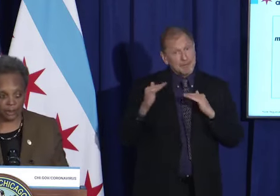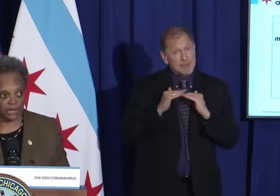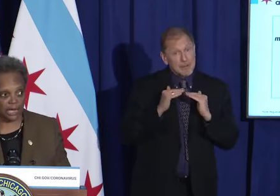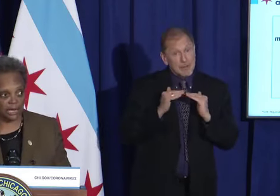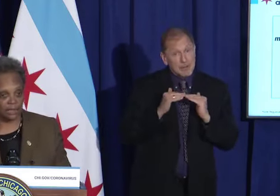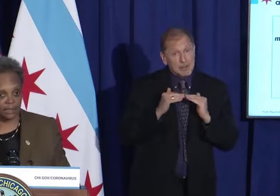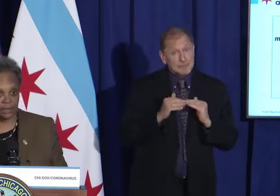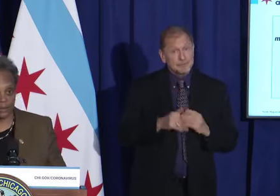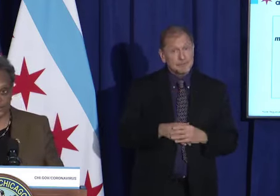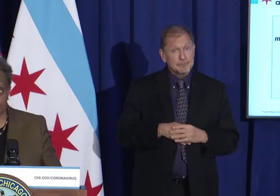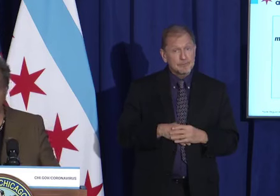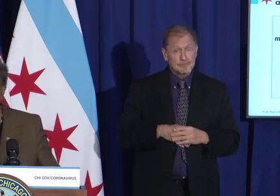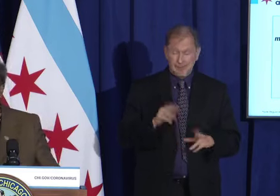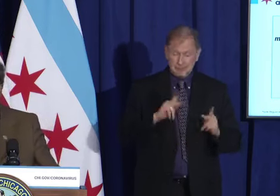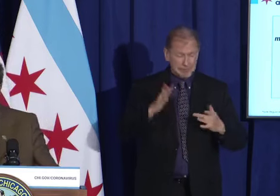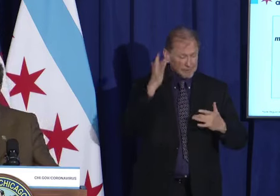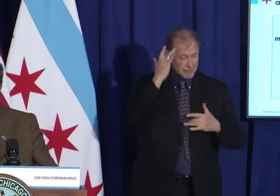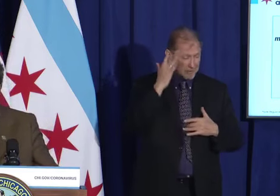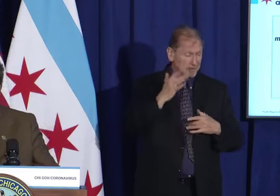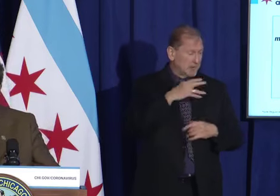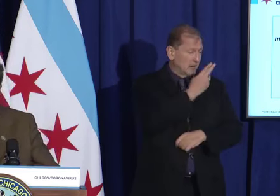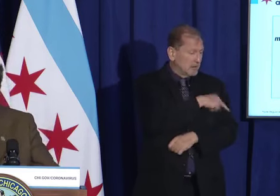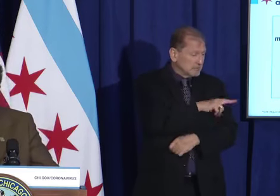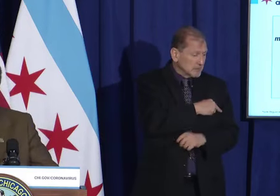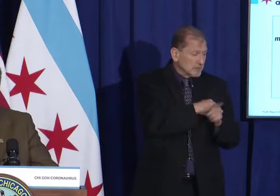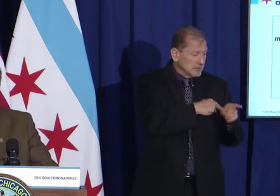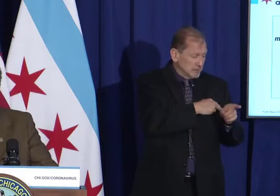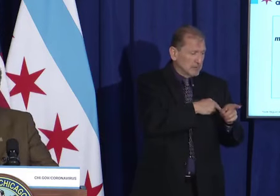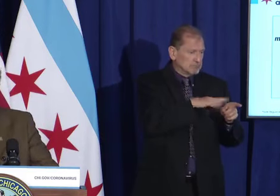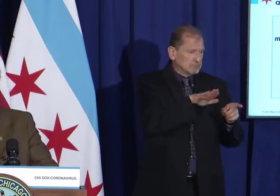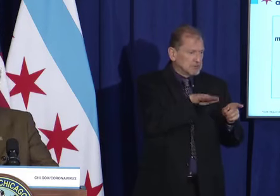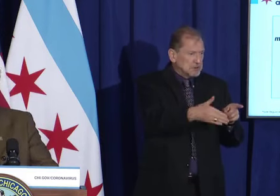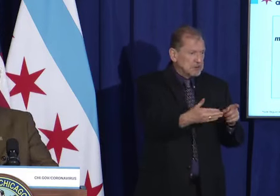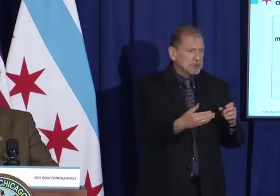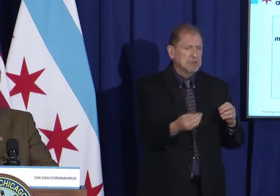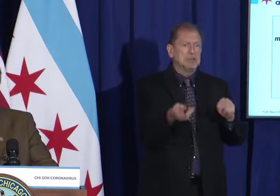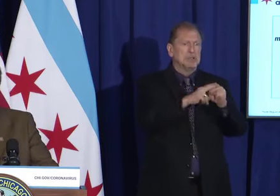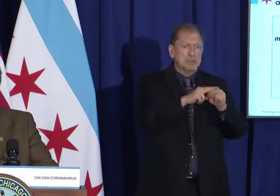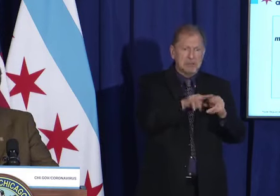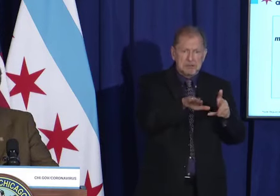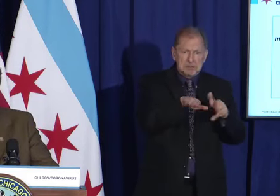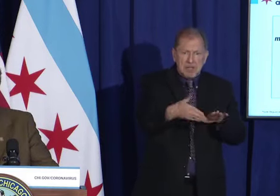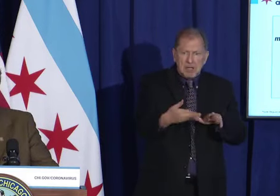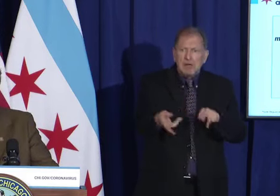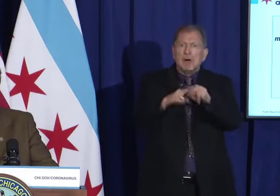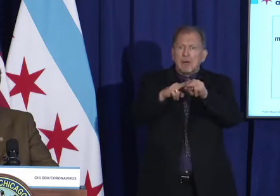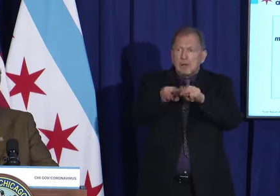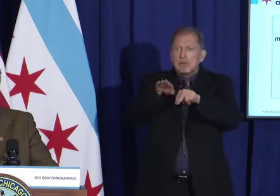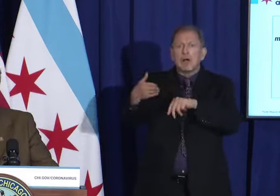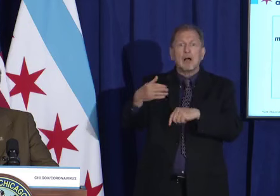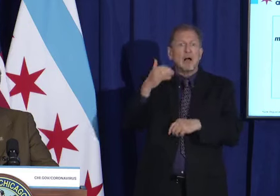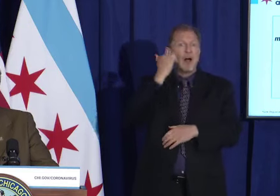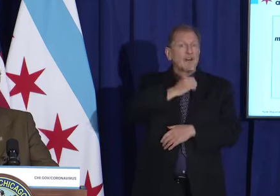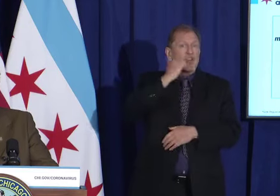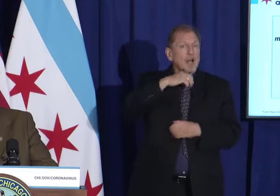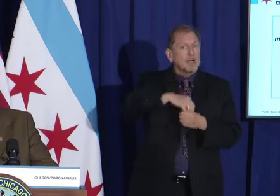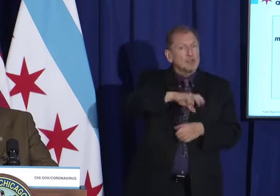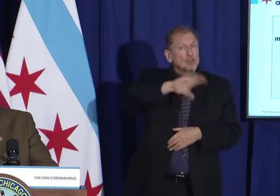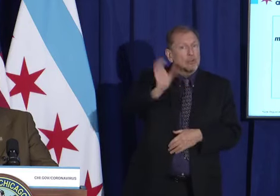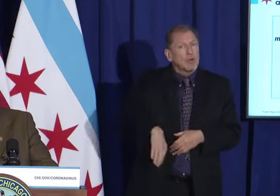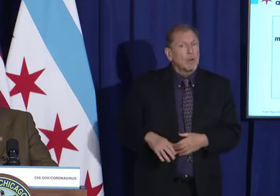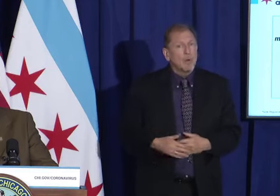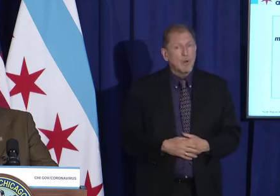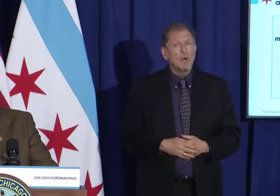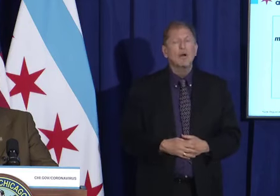People are dying. We're seeing a daily uptick in the amount of deaths that we're recording in the city of Chicago. This is literally